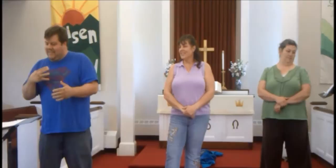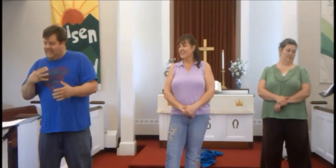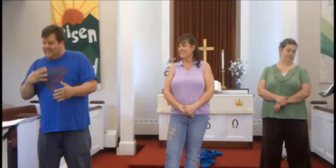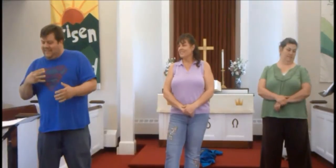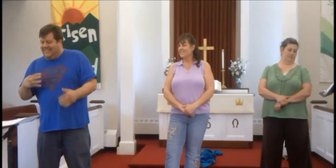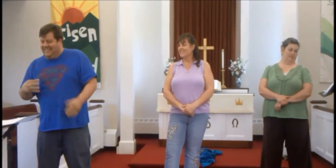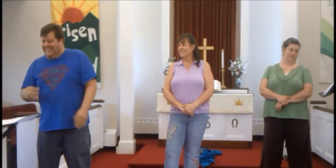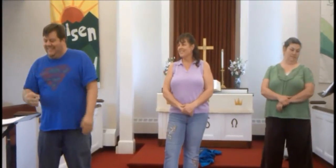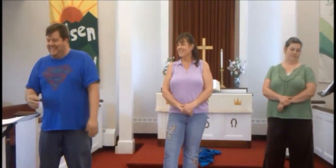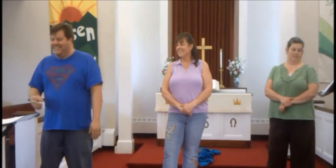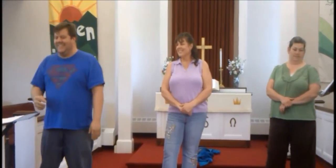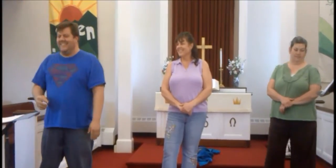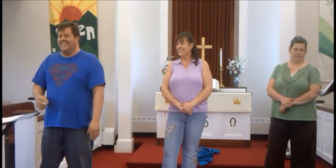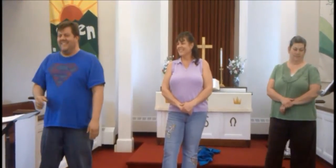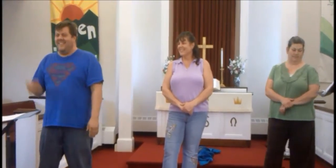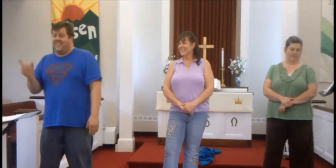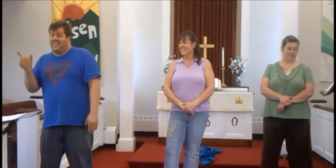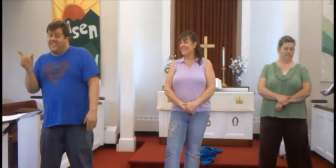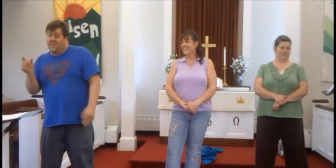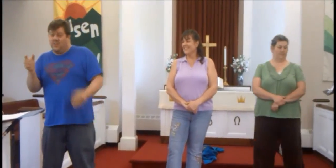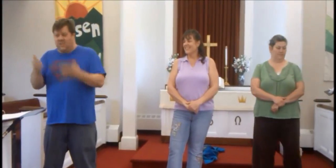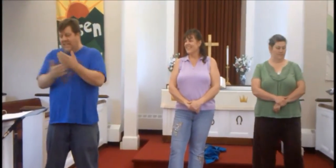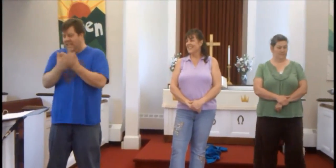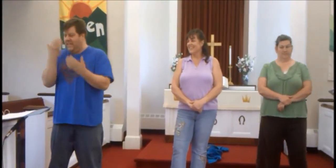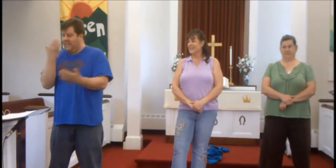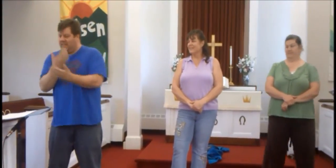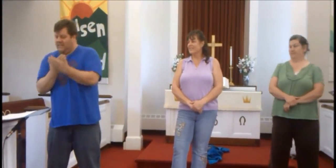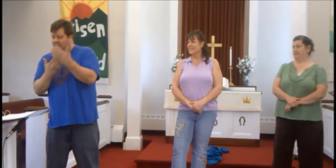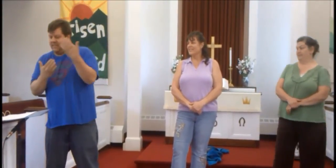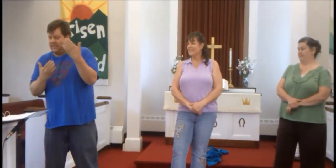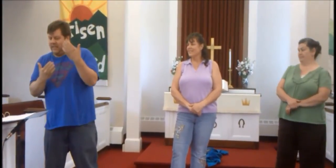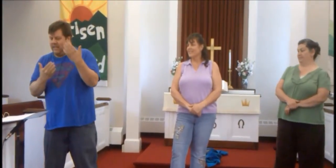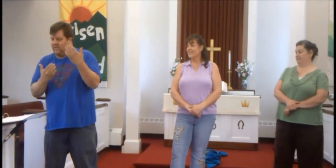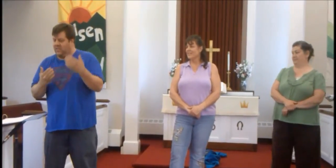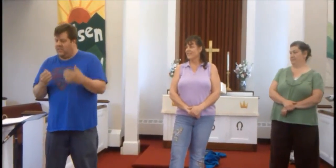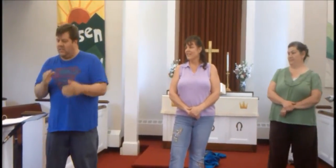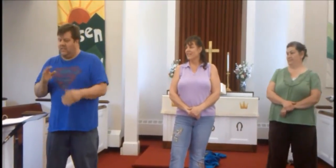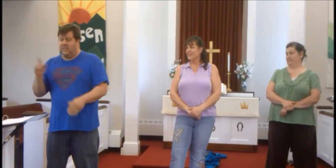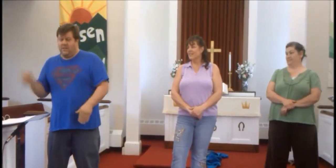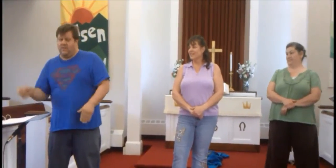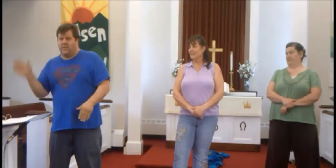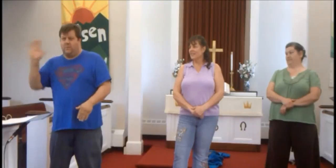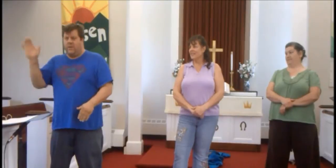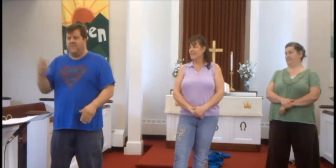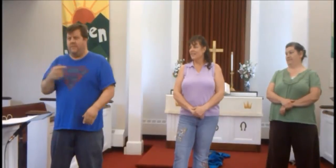got her little hands and she waves at me,